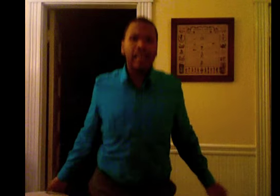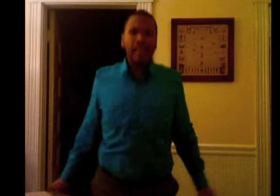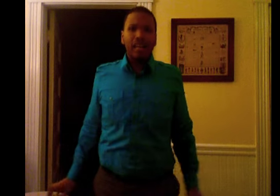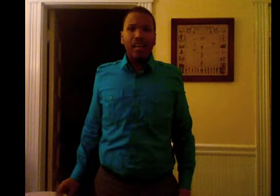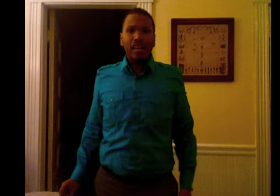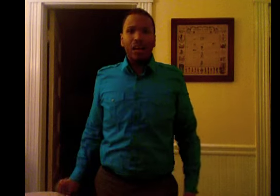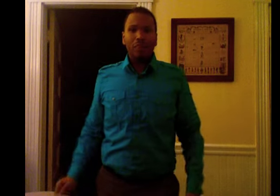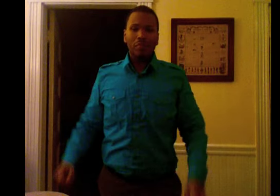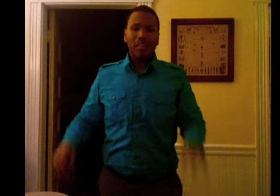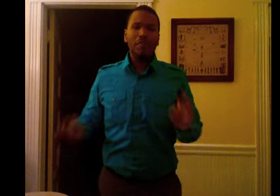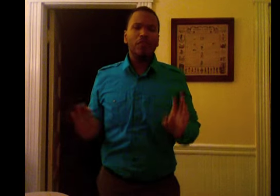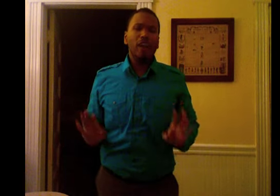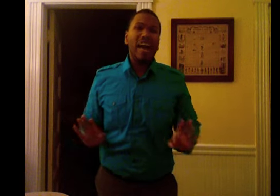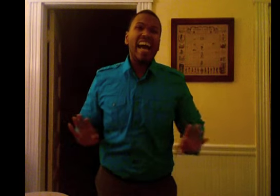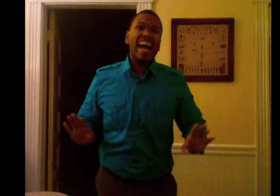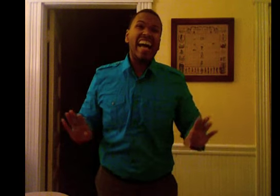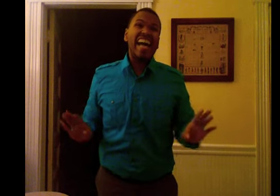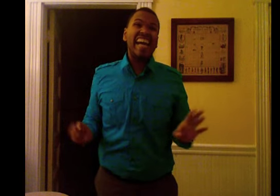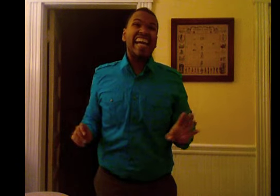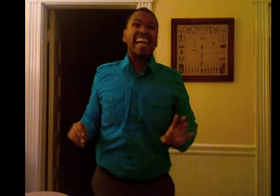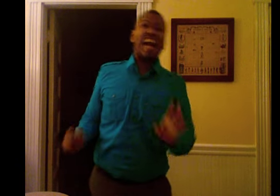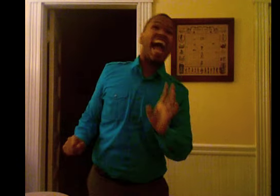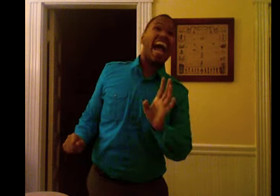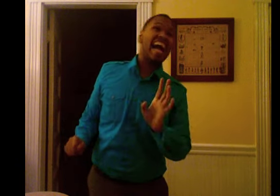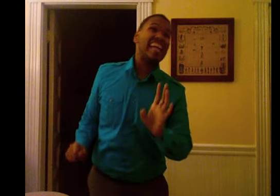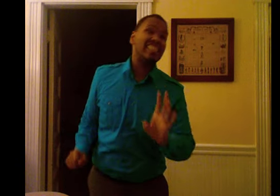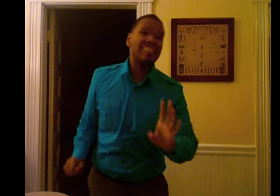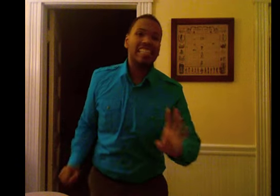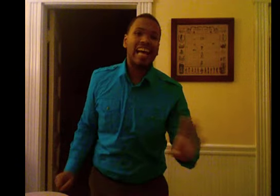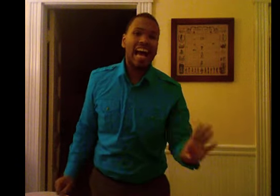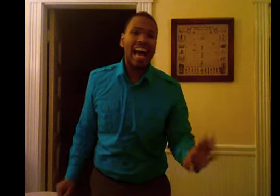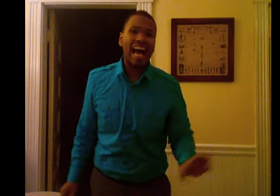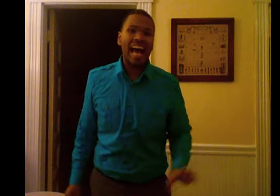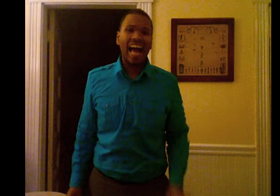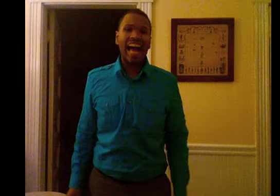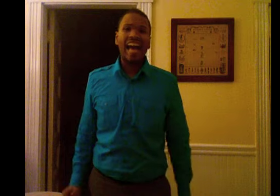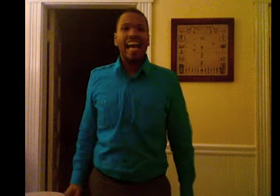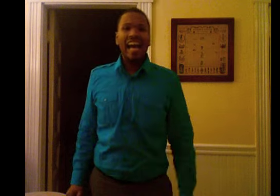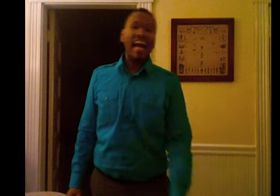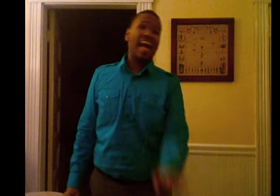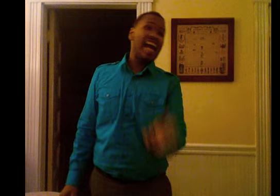But I'm afraid to die, I